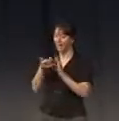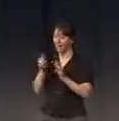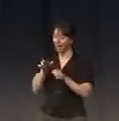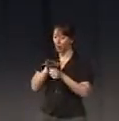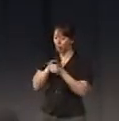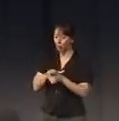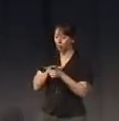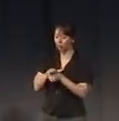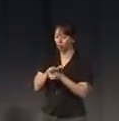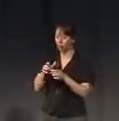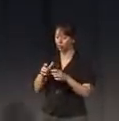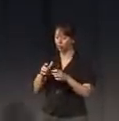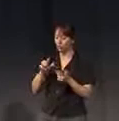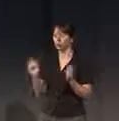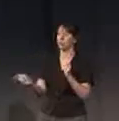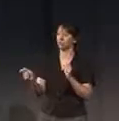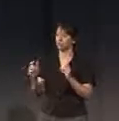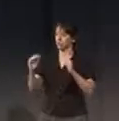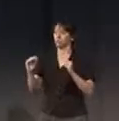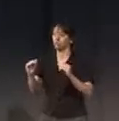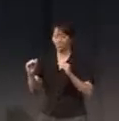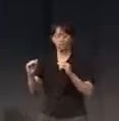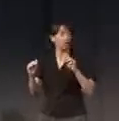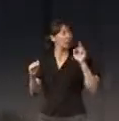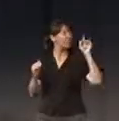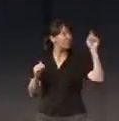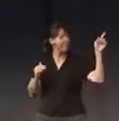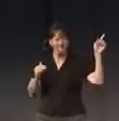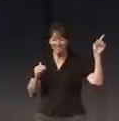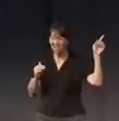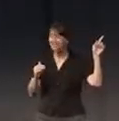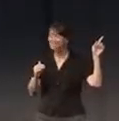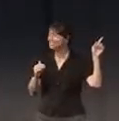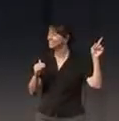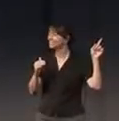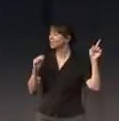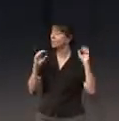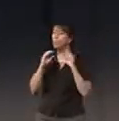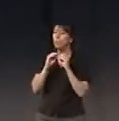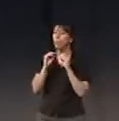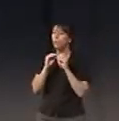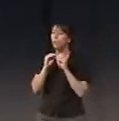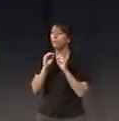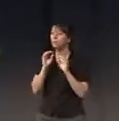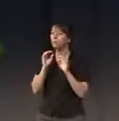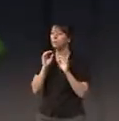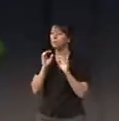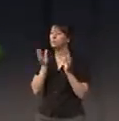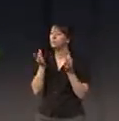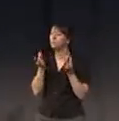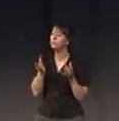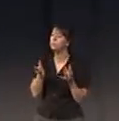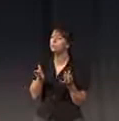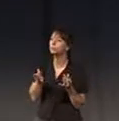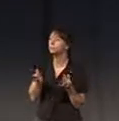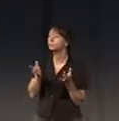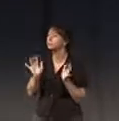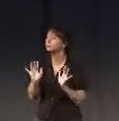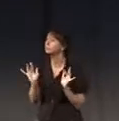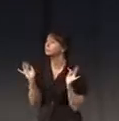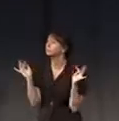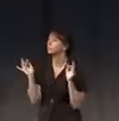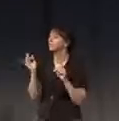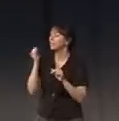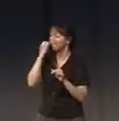air are the, I don't know, 7,000 cubic meter. This means something which is much more, you know, if I move, you have to press all the,